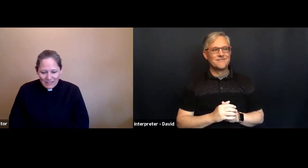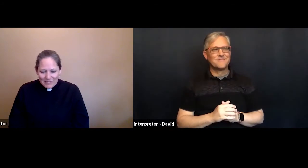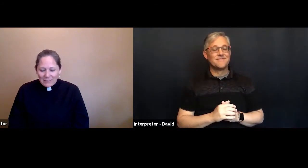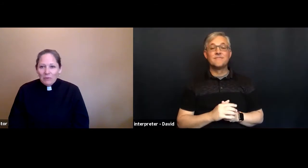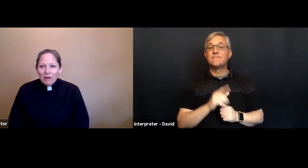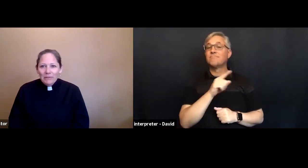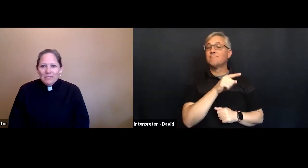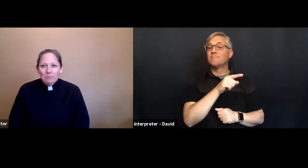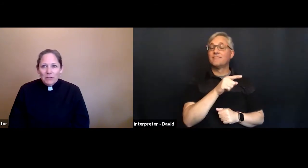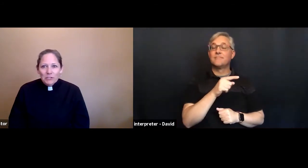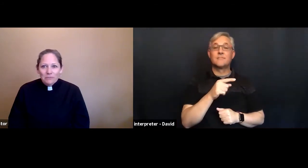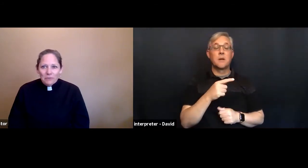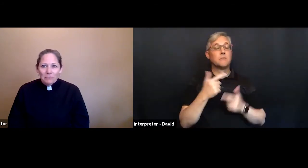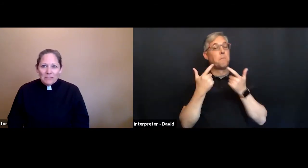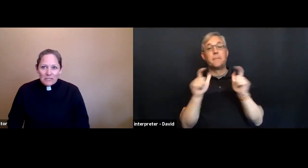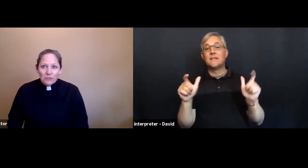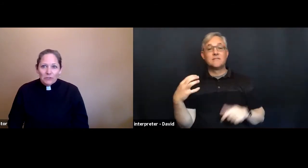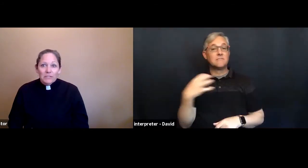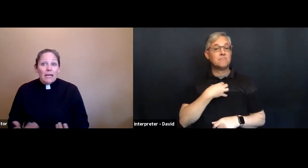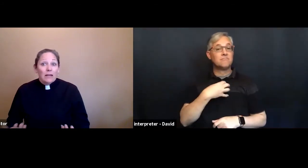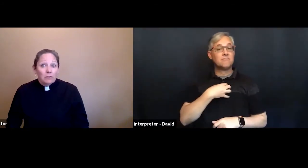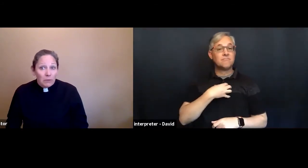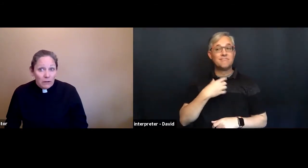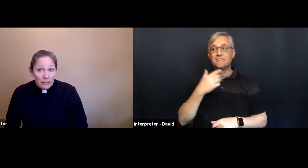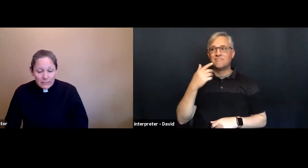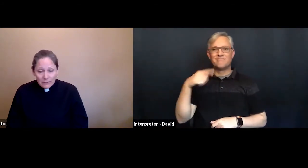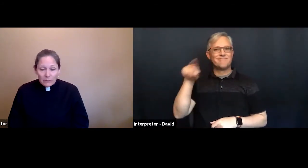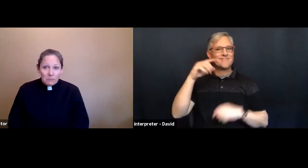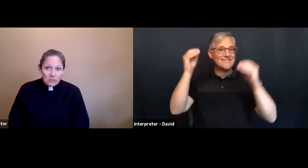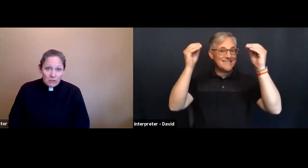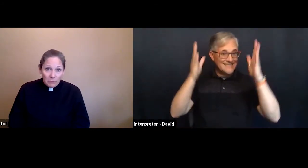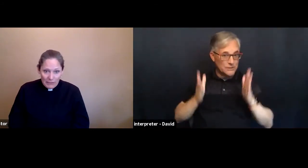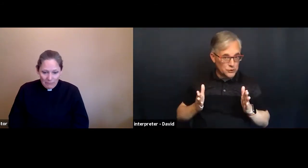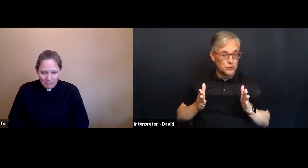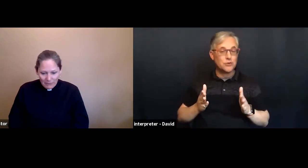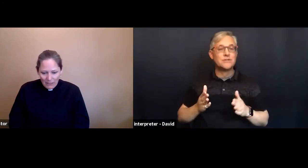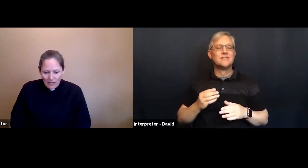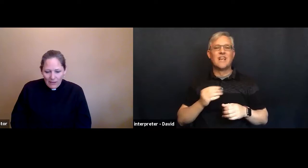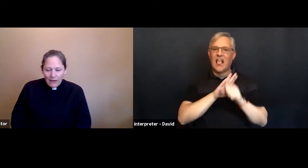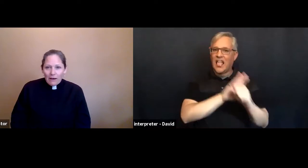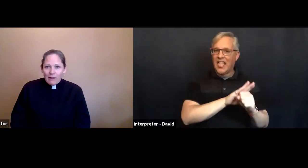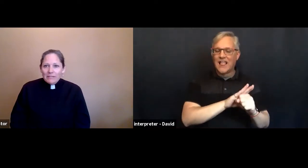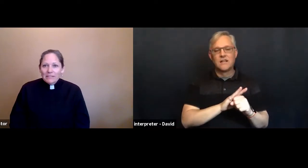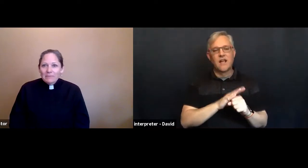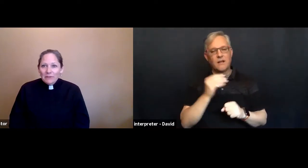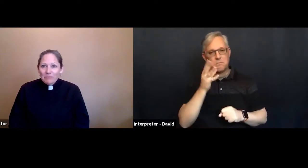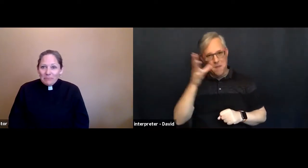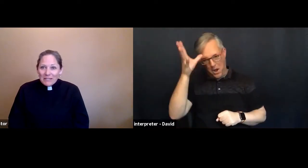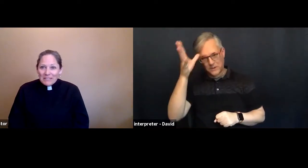about this pressure from teachers and her parents, especially her mom, her biggest